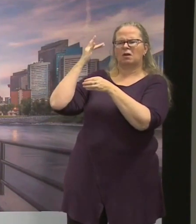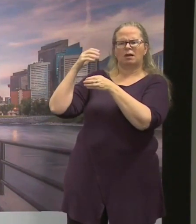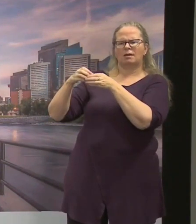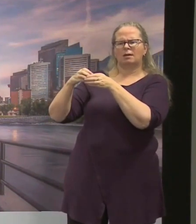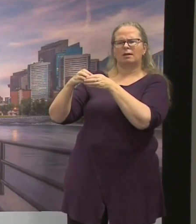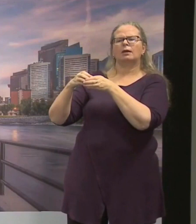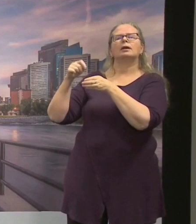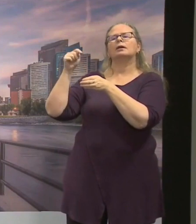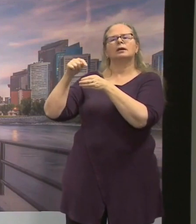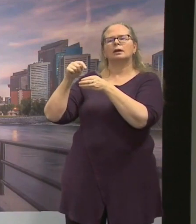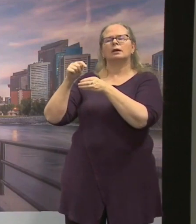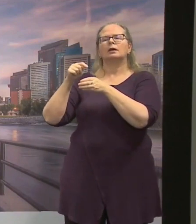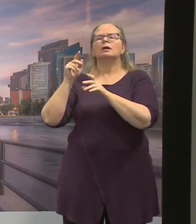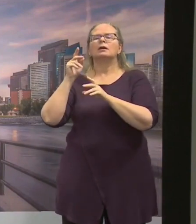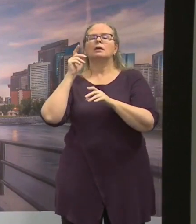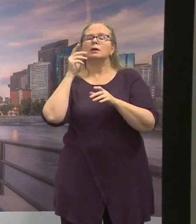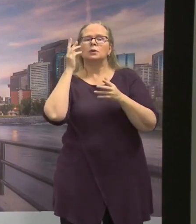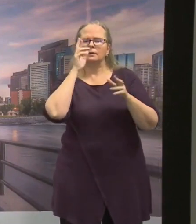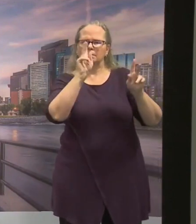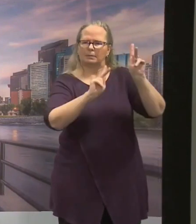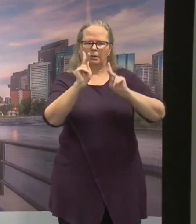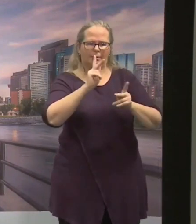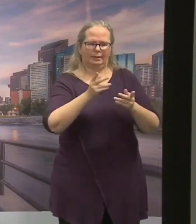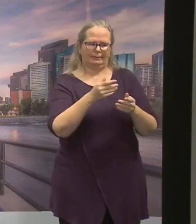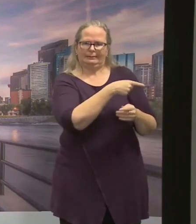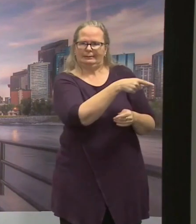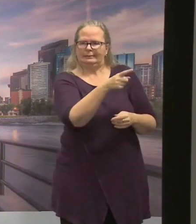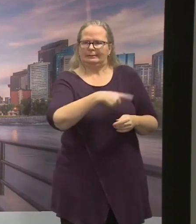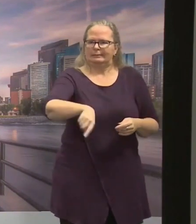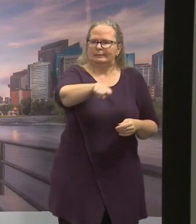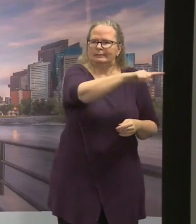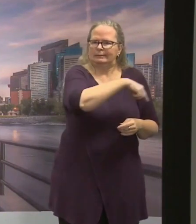where we have those who have some egregious violations,